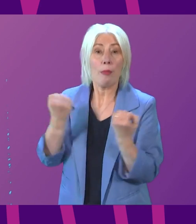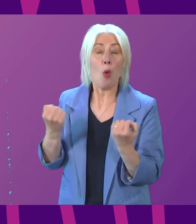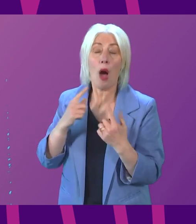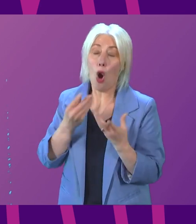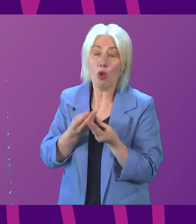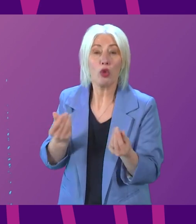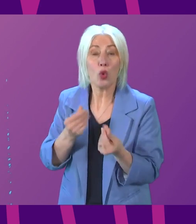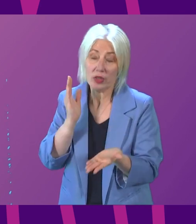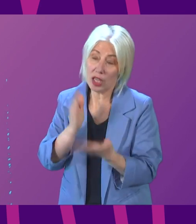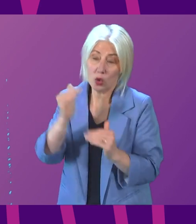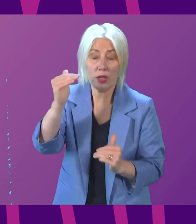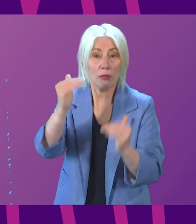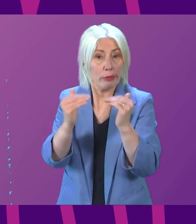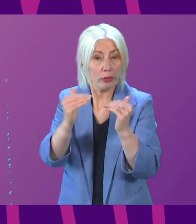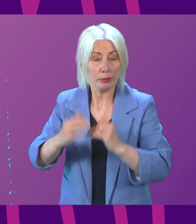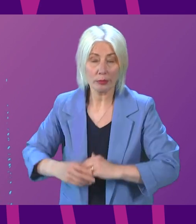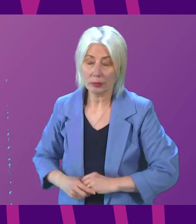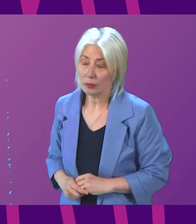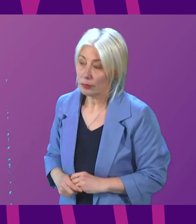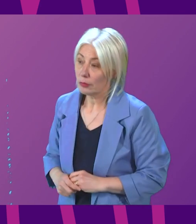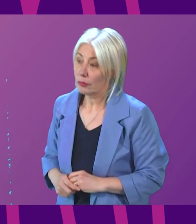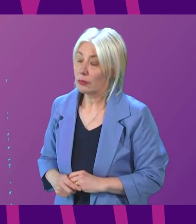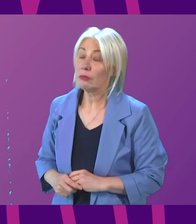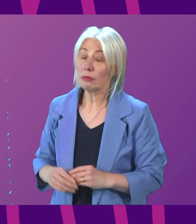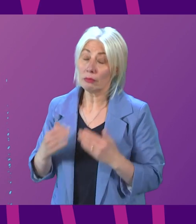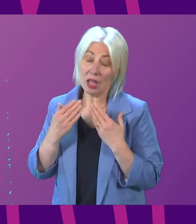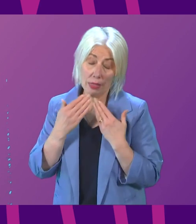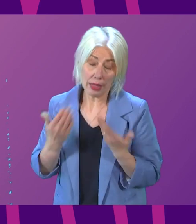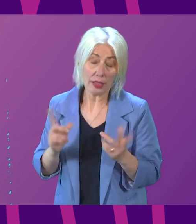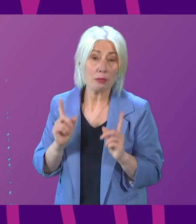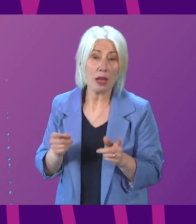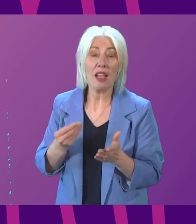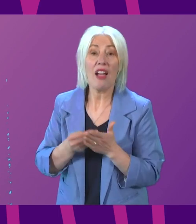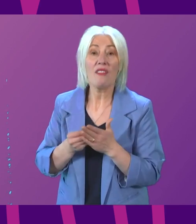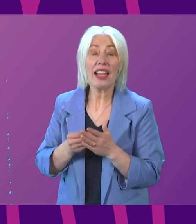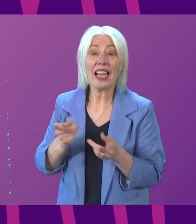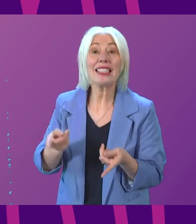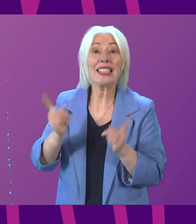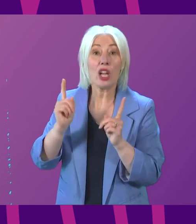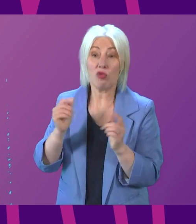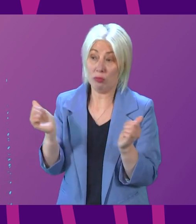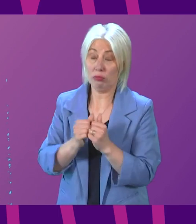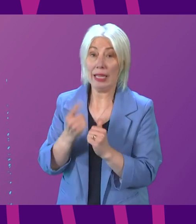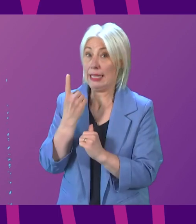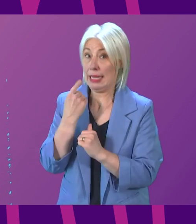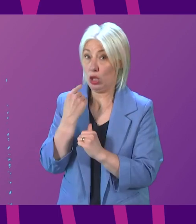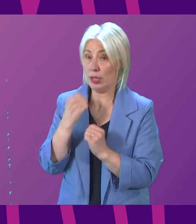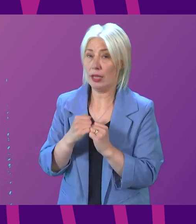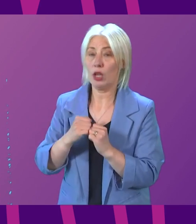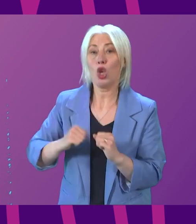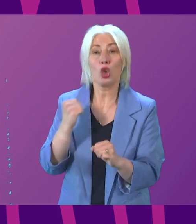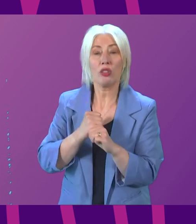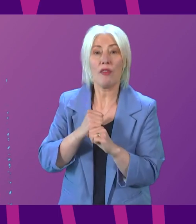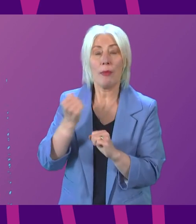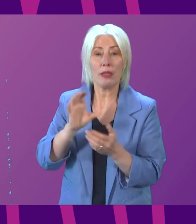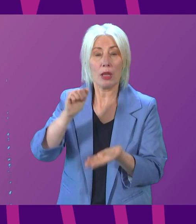to properly address this. Myrtle Fraser. Thank you, Presidenting Officer. The Finance Secretary confirmed yesterday that the Scottish Government's